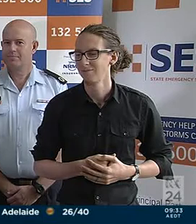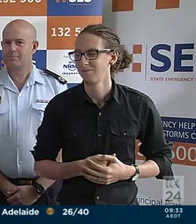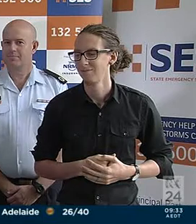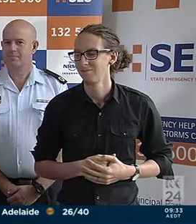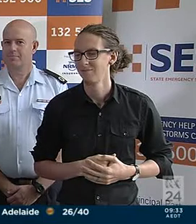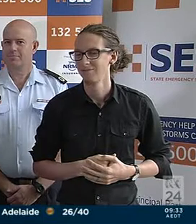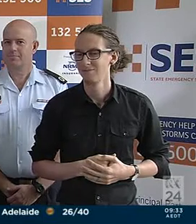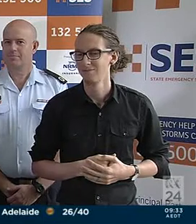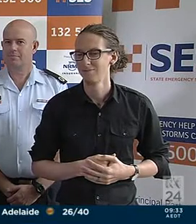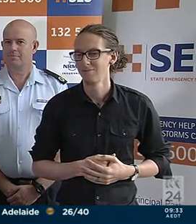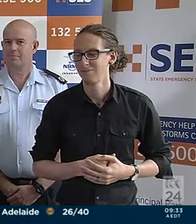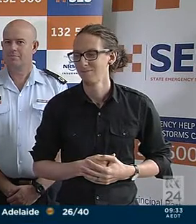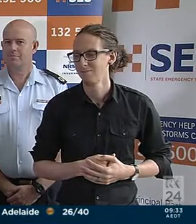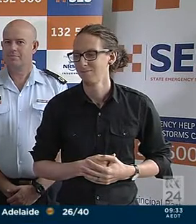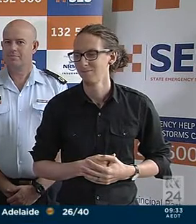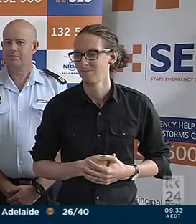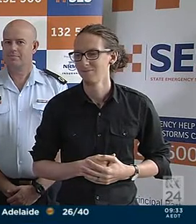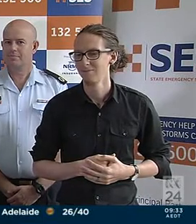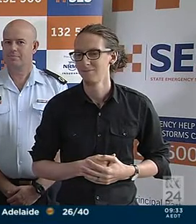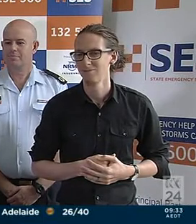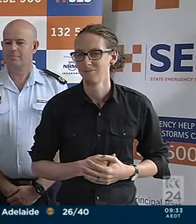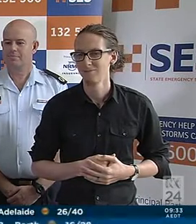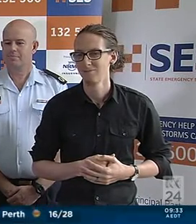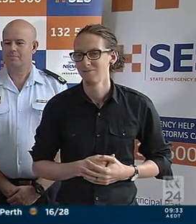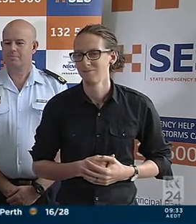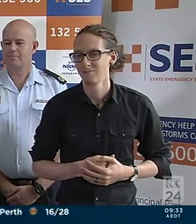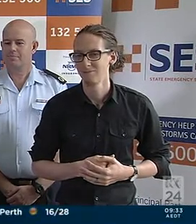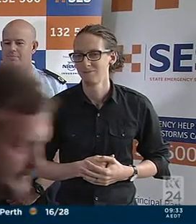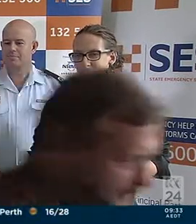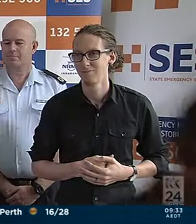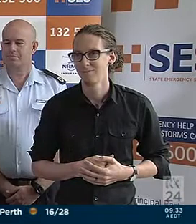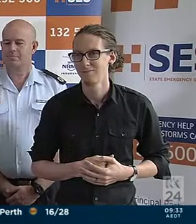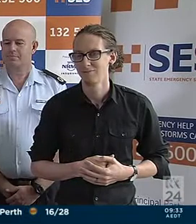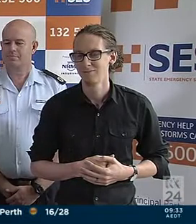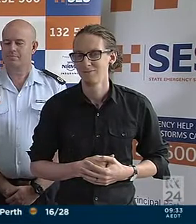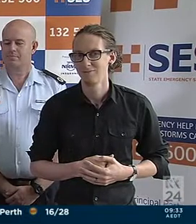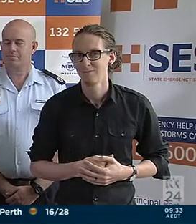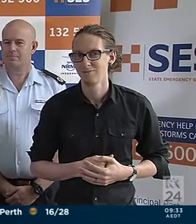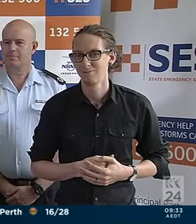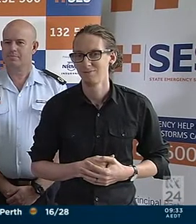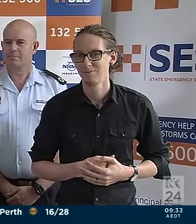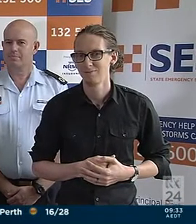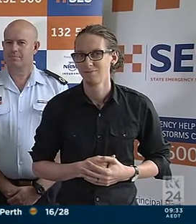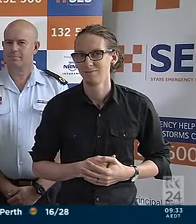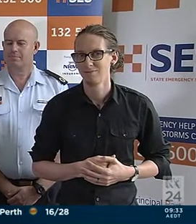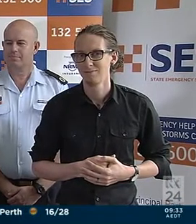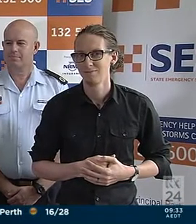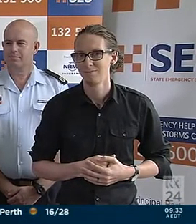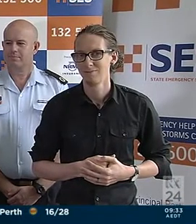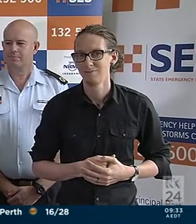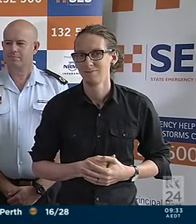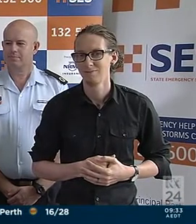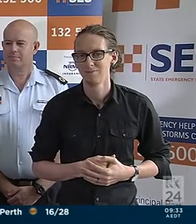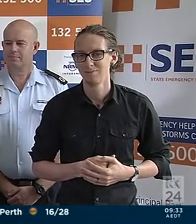They're just what happens at a press conference, they're trying to get a microphone sorted here but